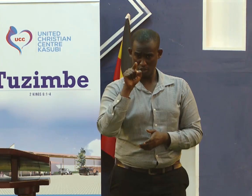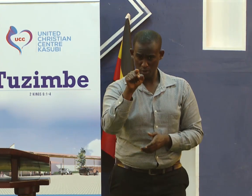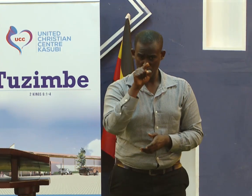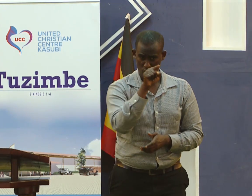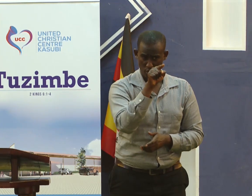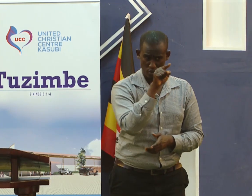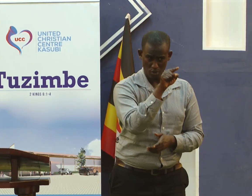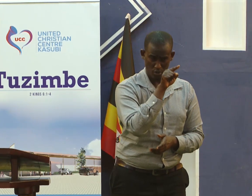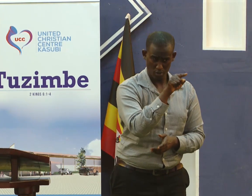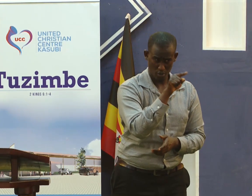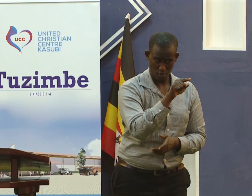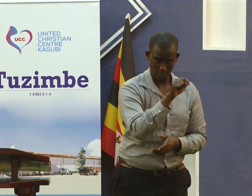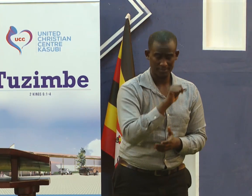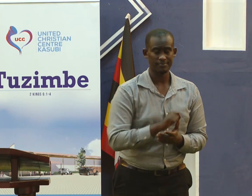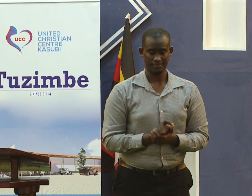us.